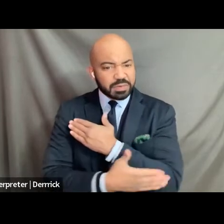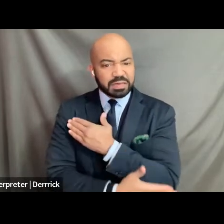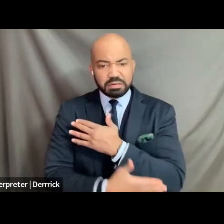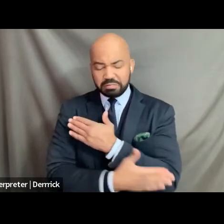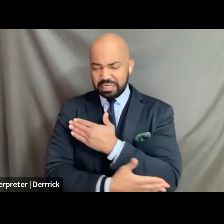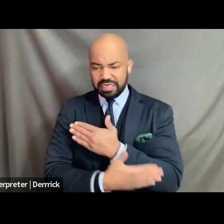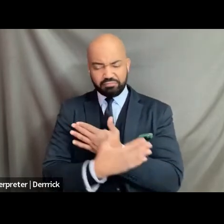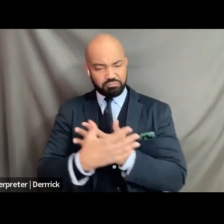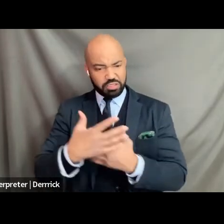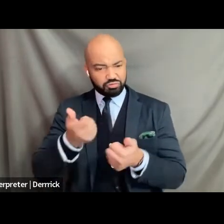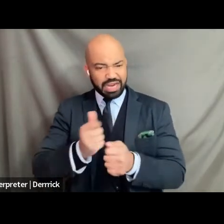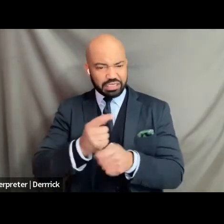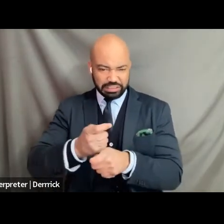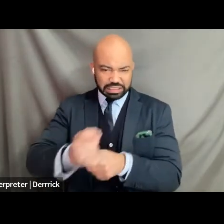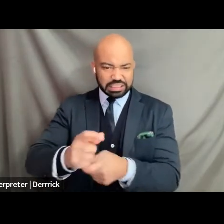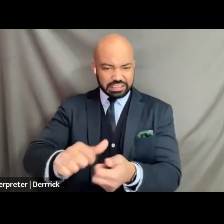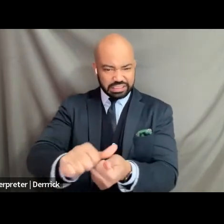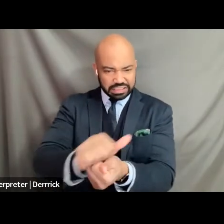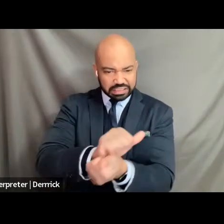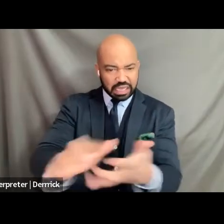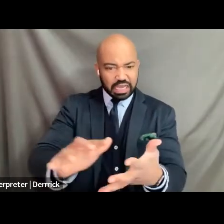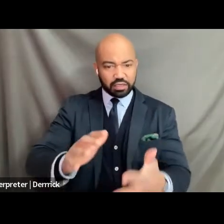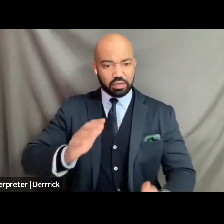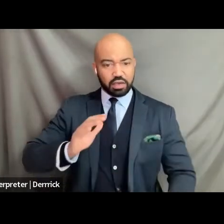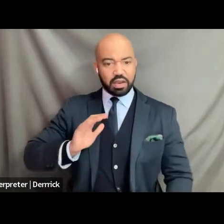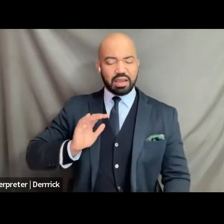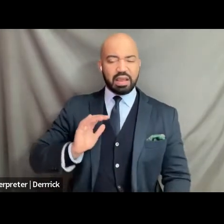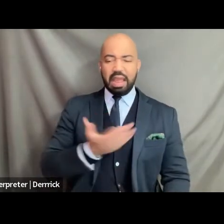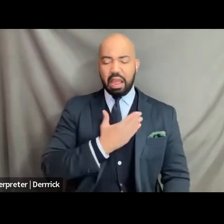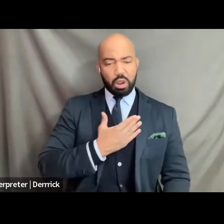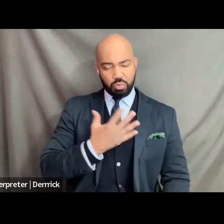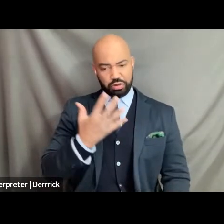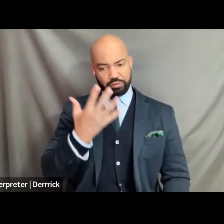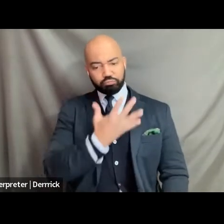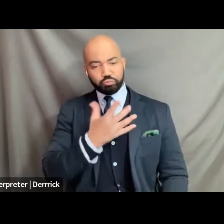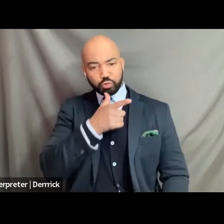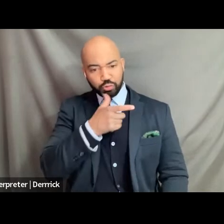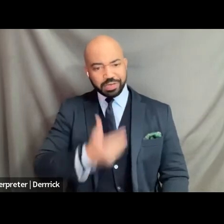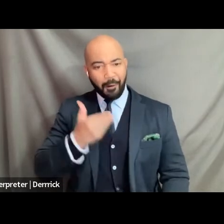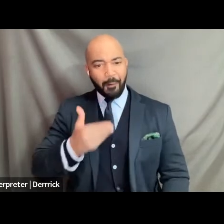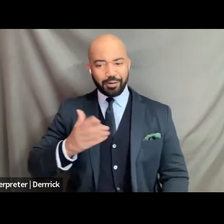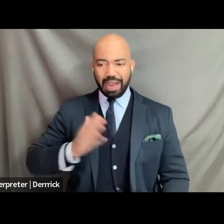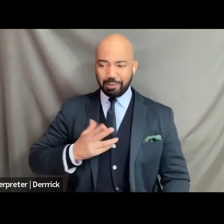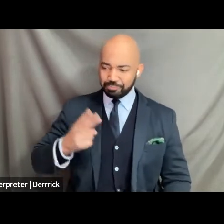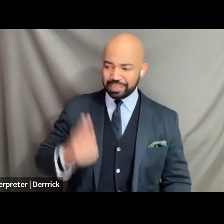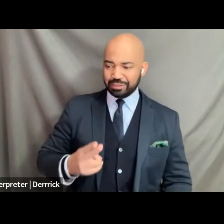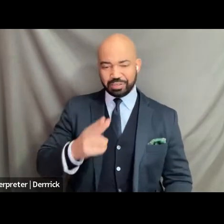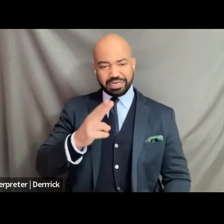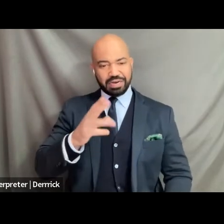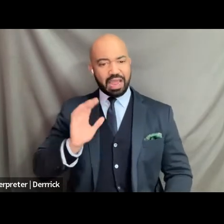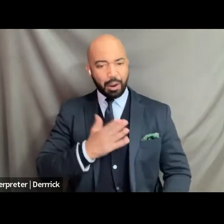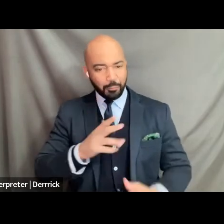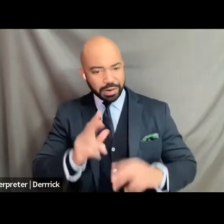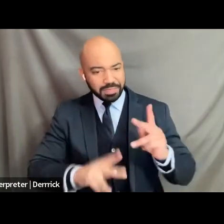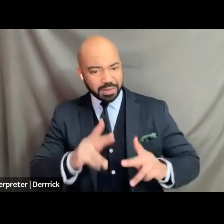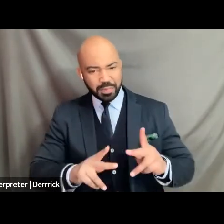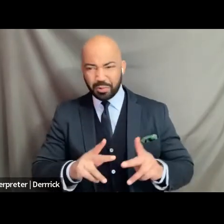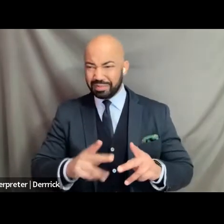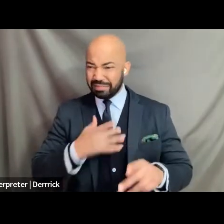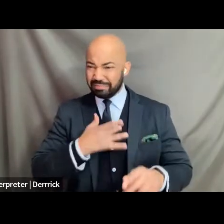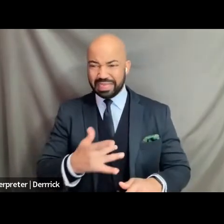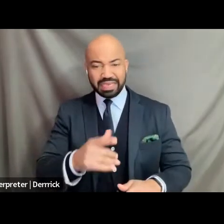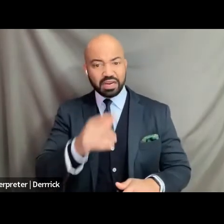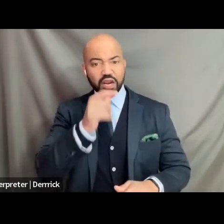in un in in unbeing understood uh particularly throughout covet